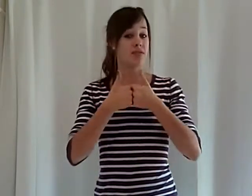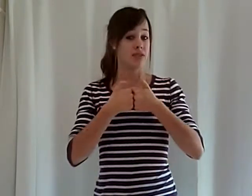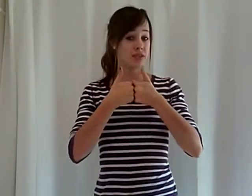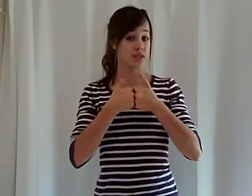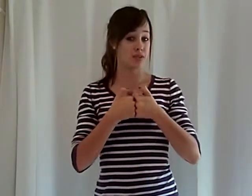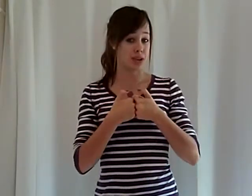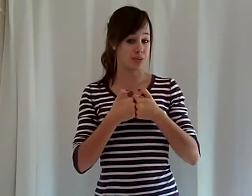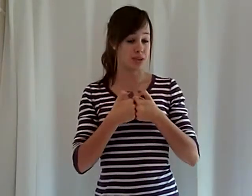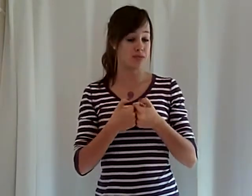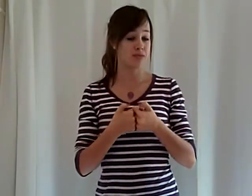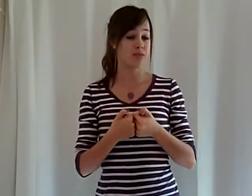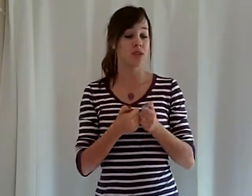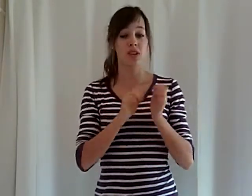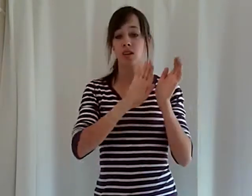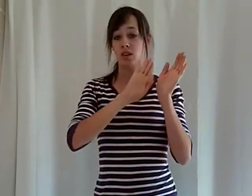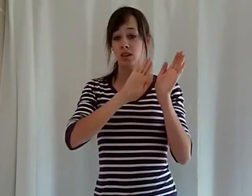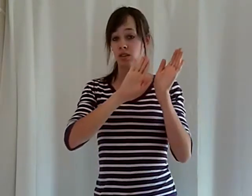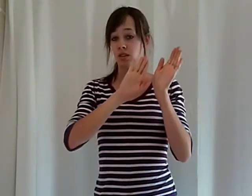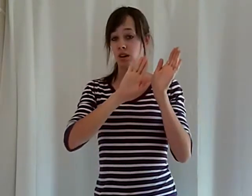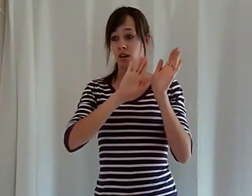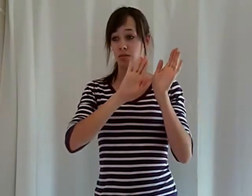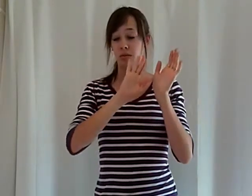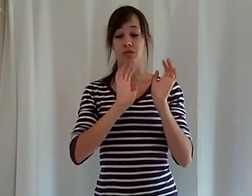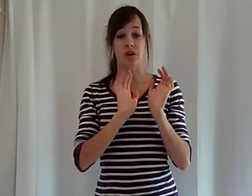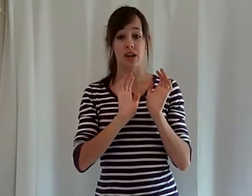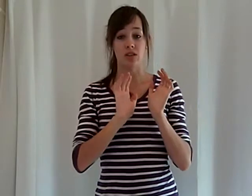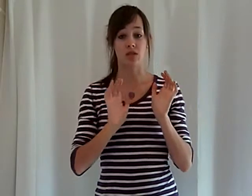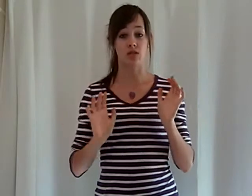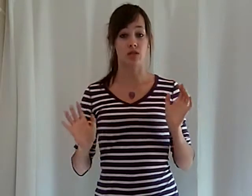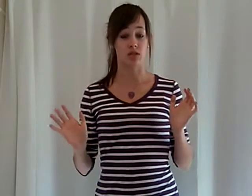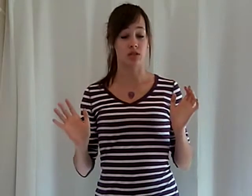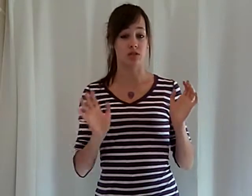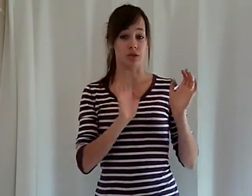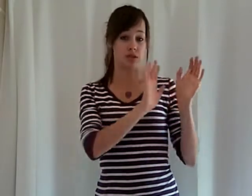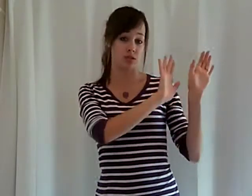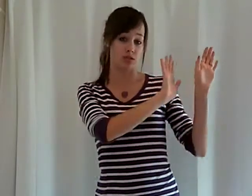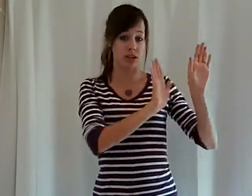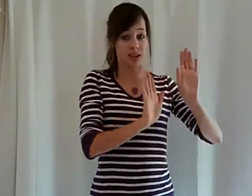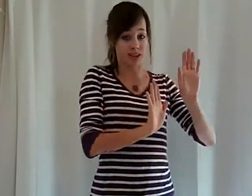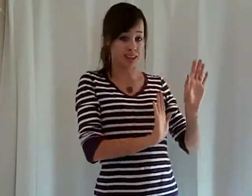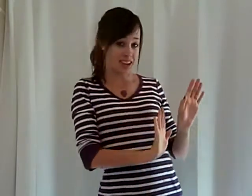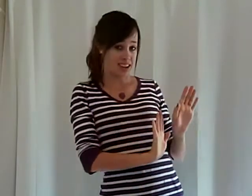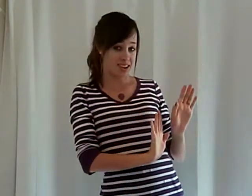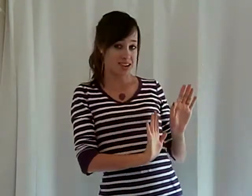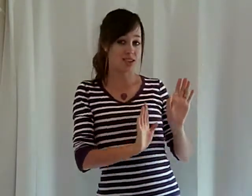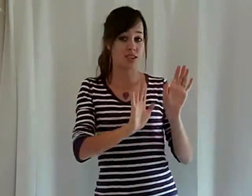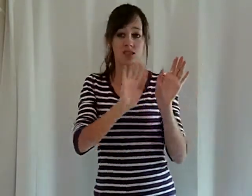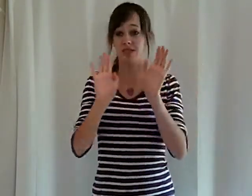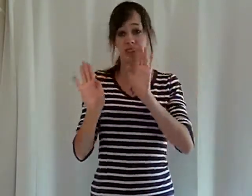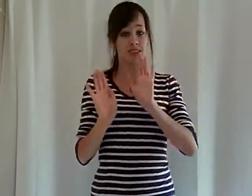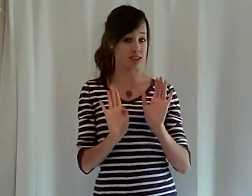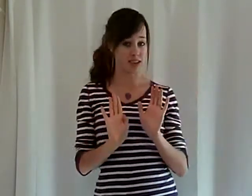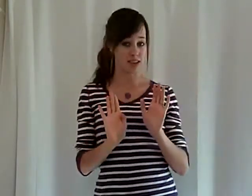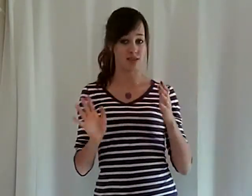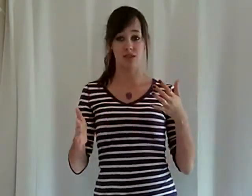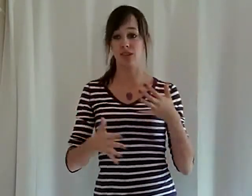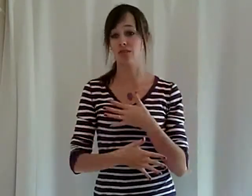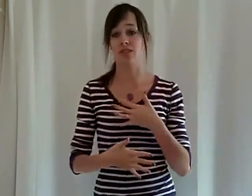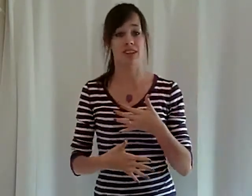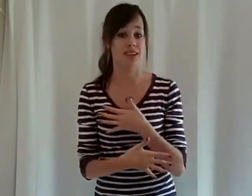Feel and you, baby, I'm afraid you can do it different ways. You can do it like that, you can do it like this, or you can do it like